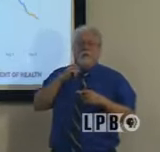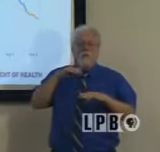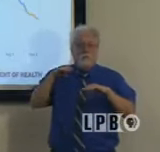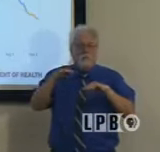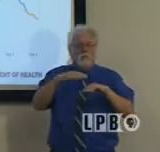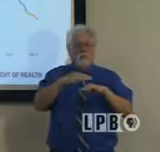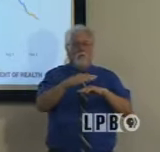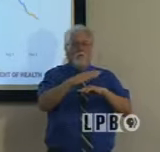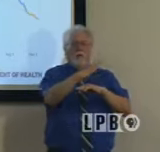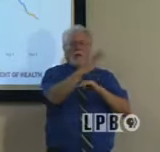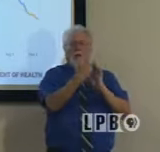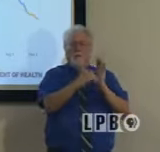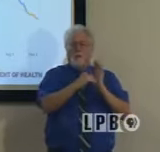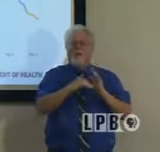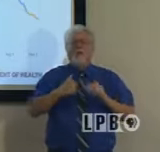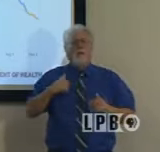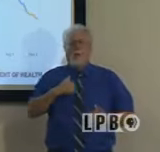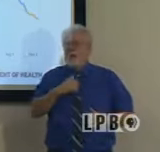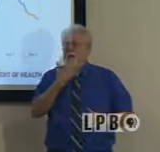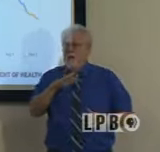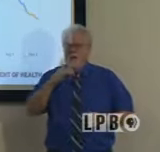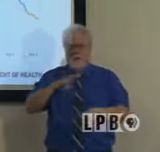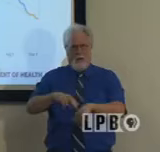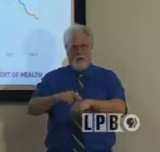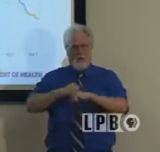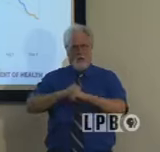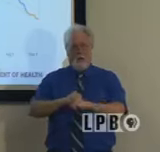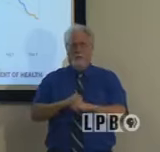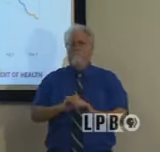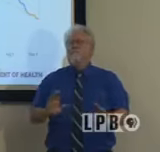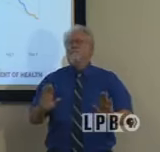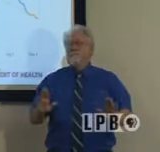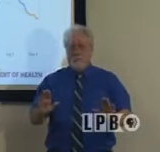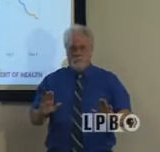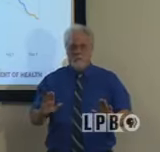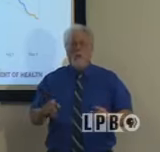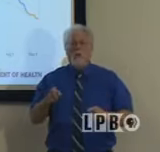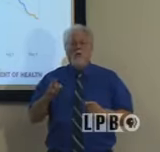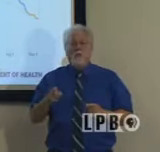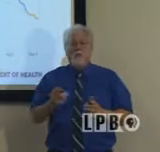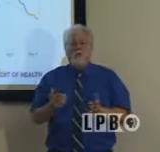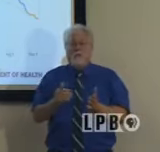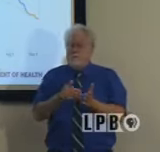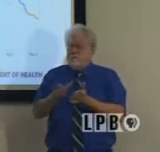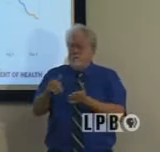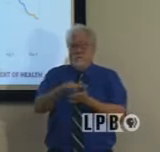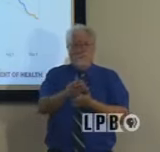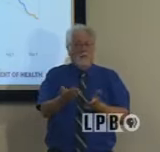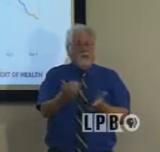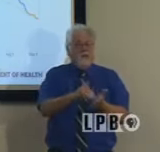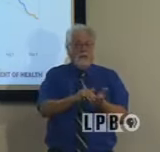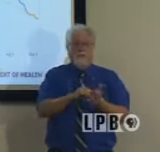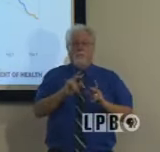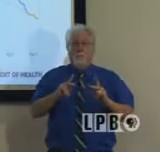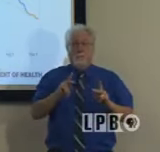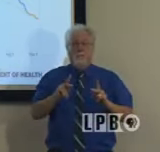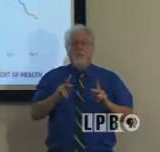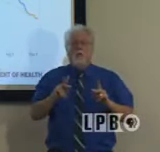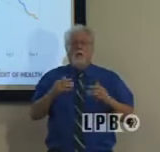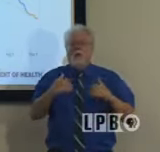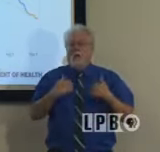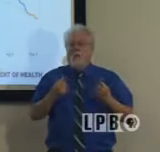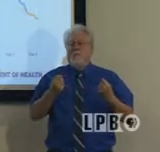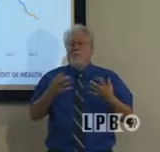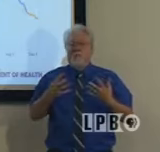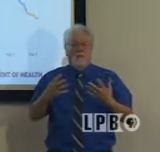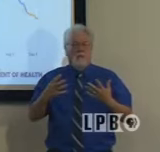back. And we've been fortunate because our National Guard is tremendous that they've redeployed almost immediately, and they've got so many